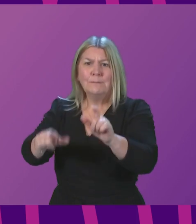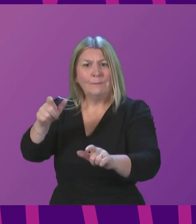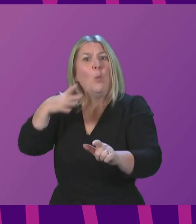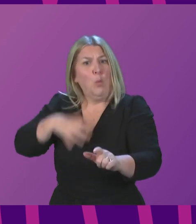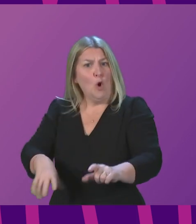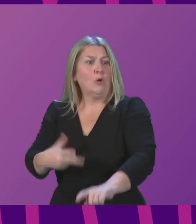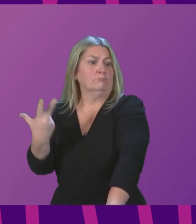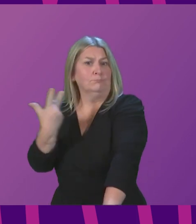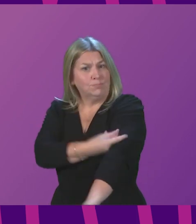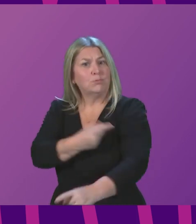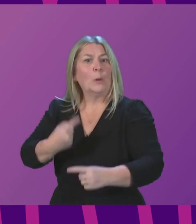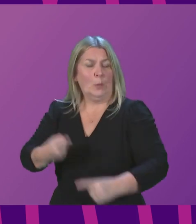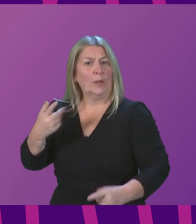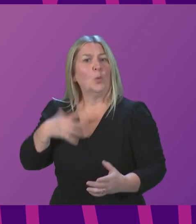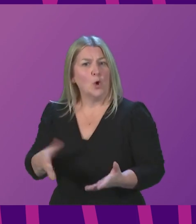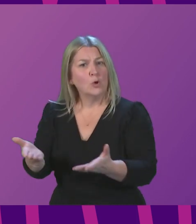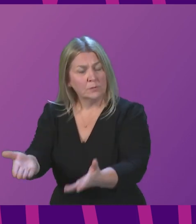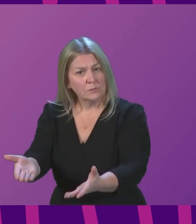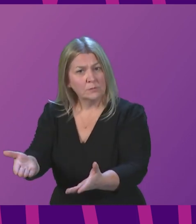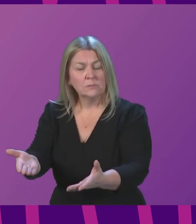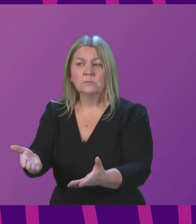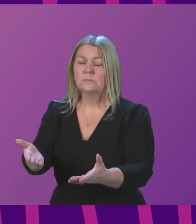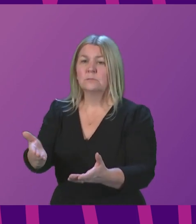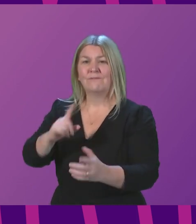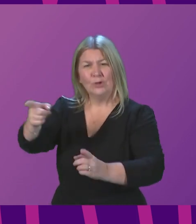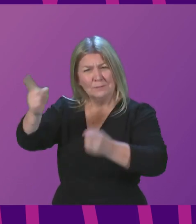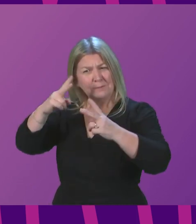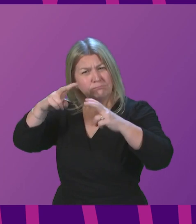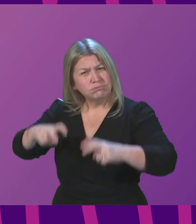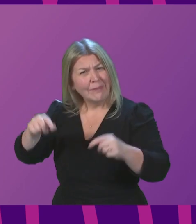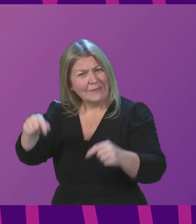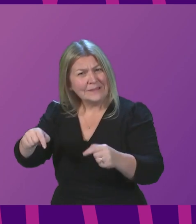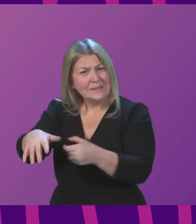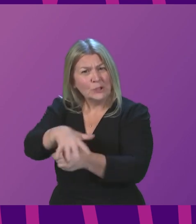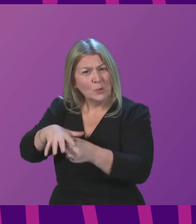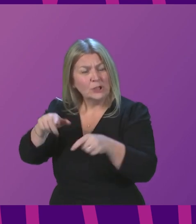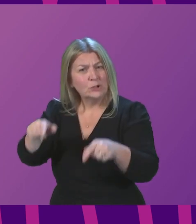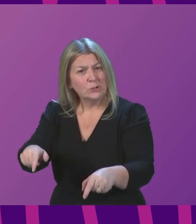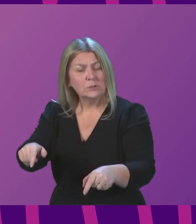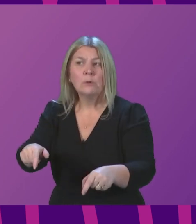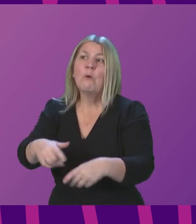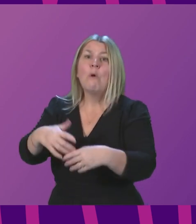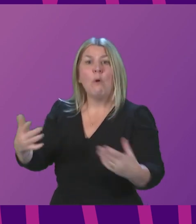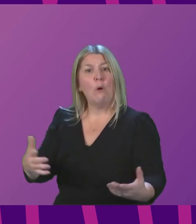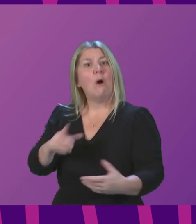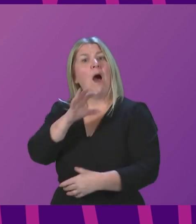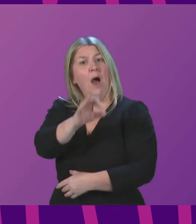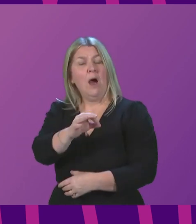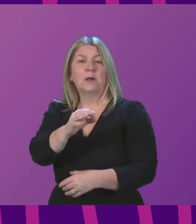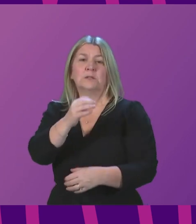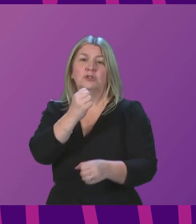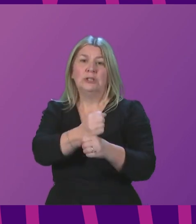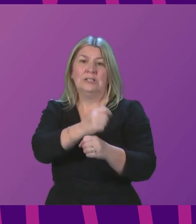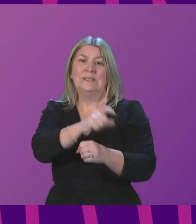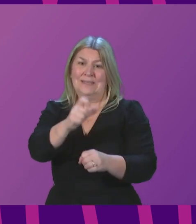vaccinated quickly. So will the First Minister investigate, but actually better still, will she ask Greater Glasgow and Clyde to